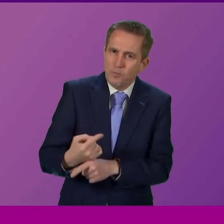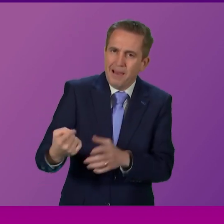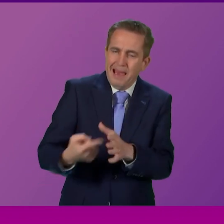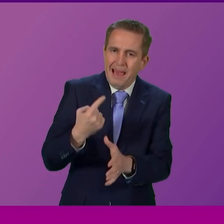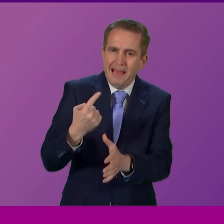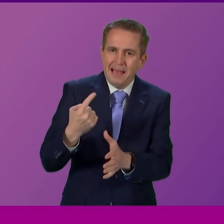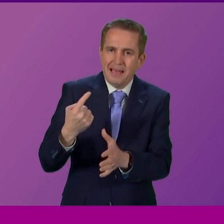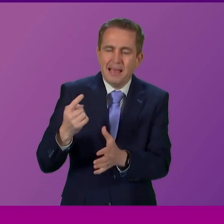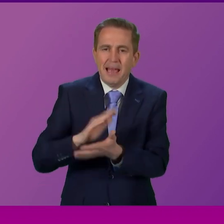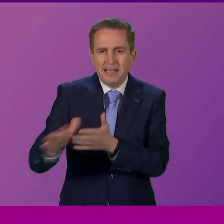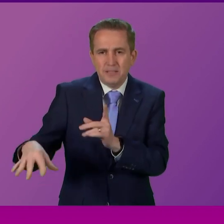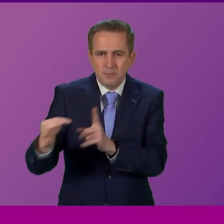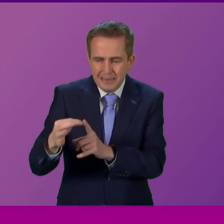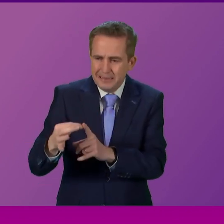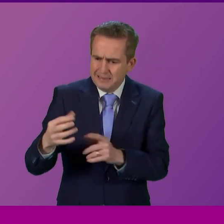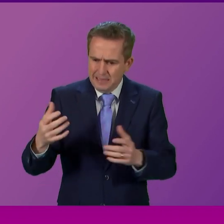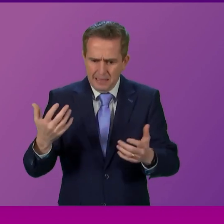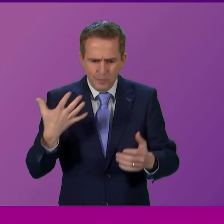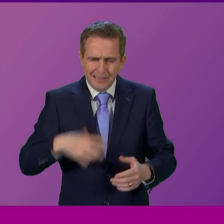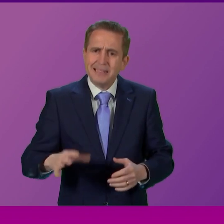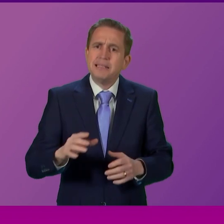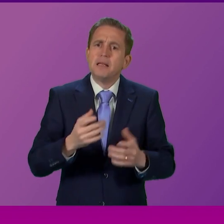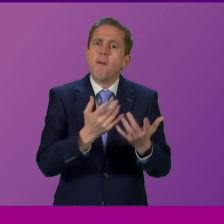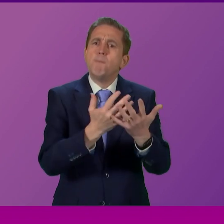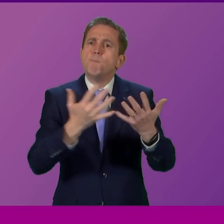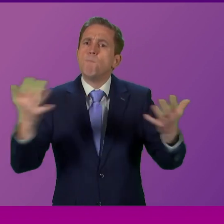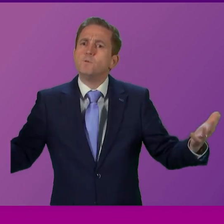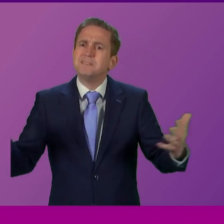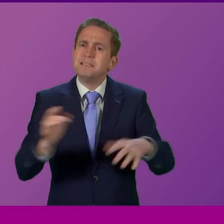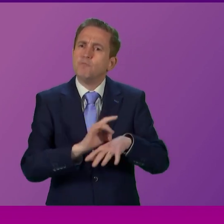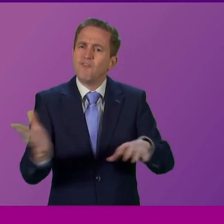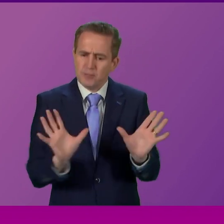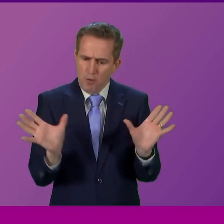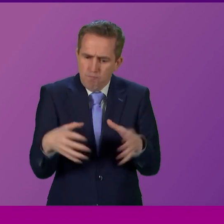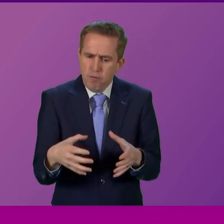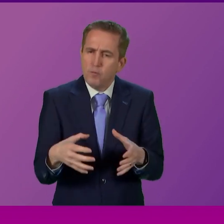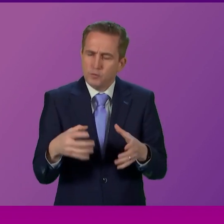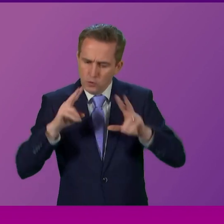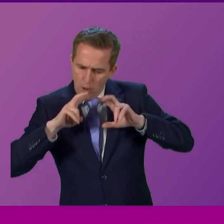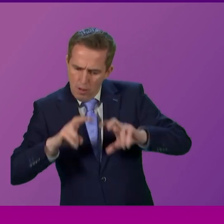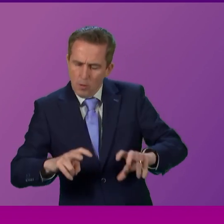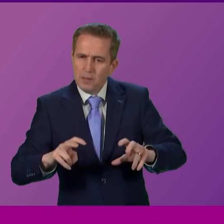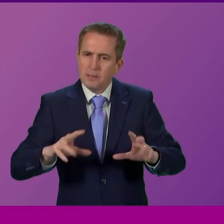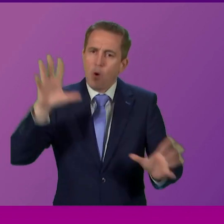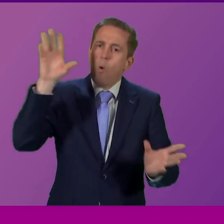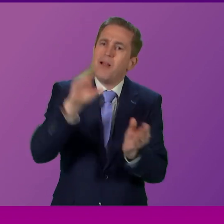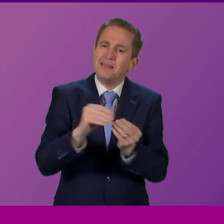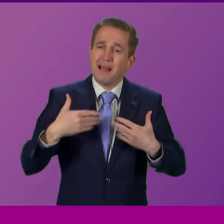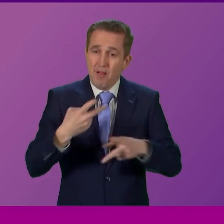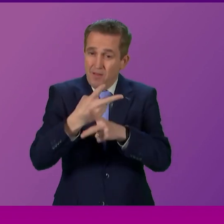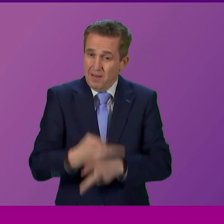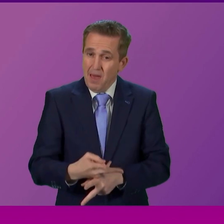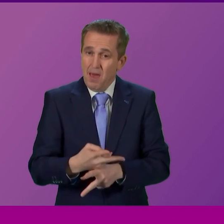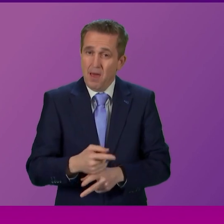and a multidisciplinary approach that's needed to be taken to provide people with holistic health care it's why we've recruited over 3